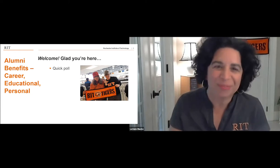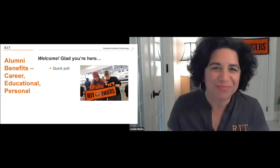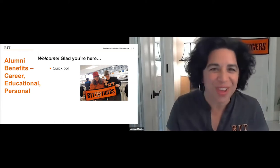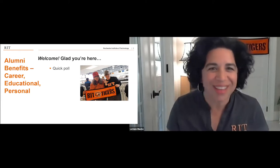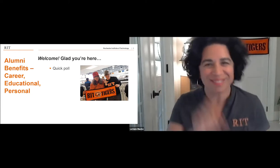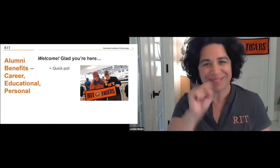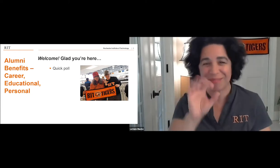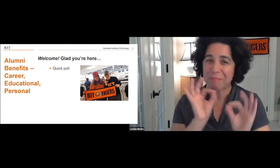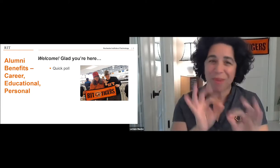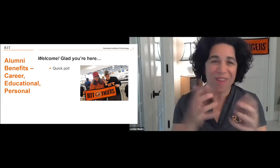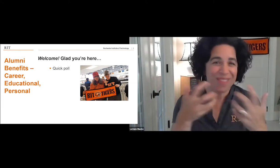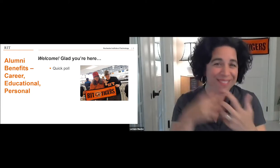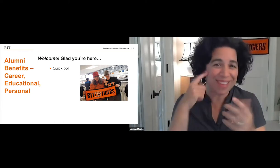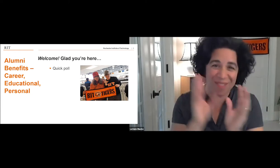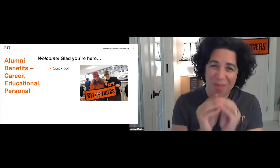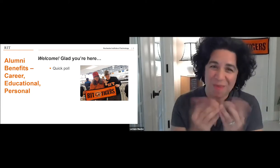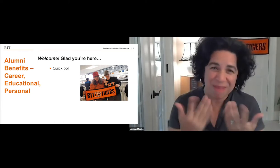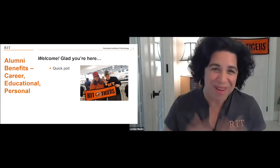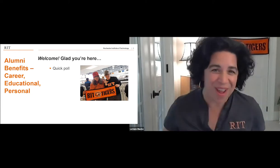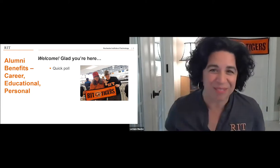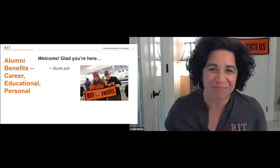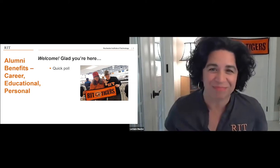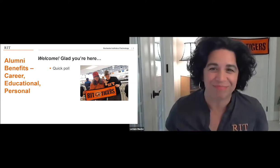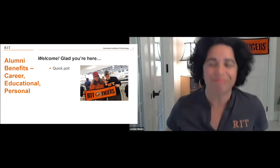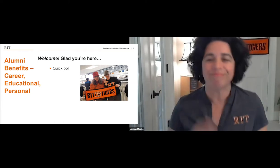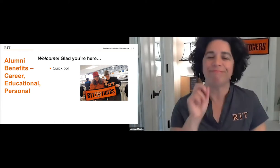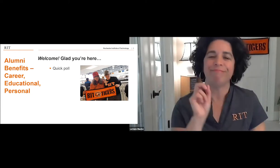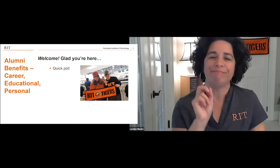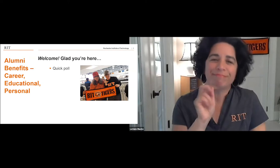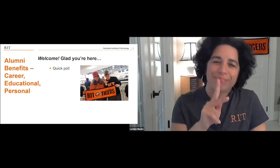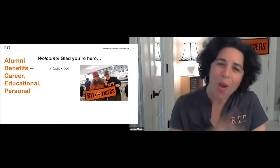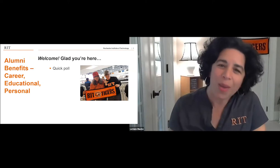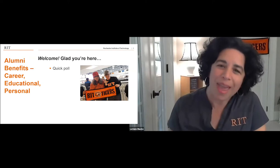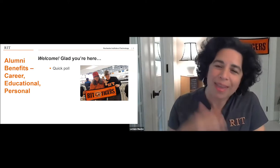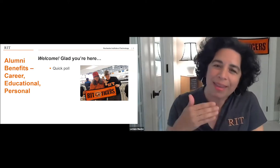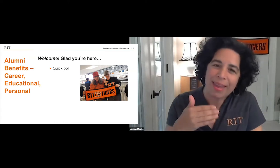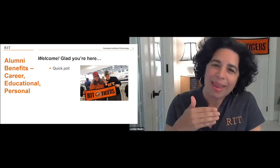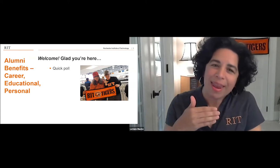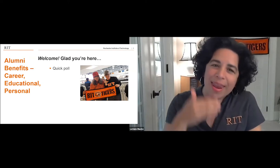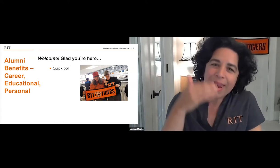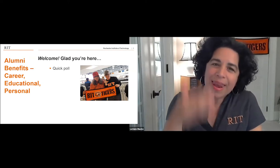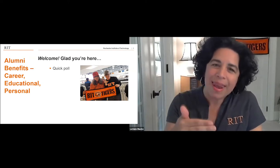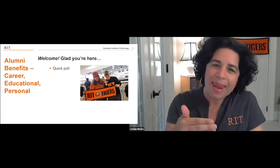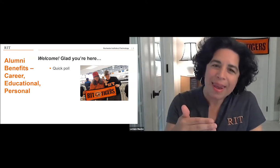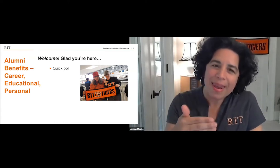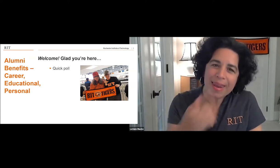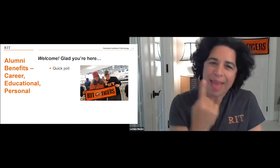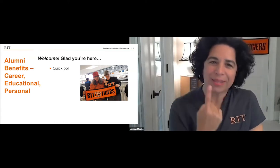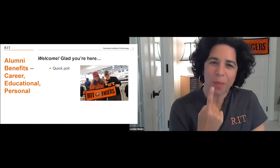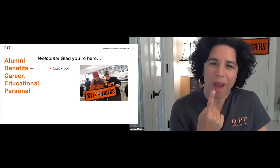See what else there might be out there for you? This is going to be a perfect fit then, you're here in the right place. All